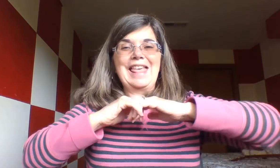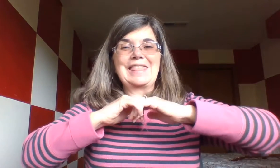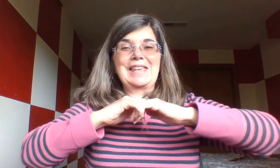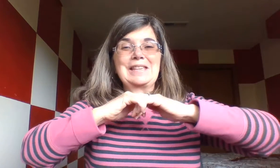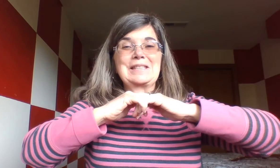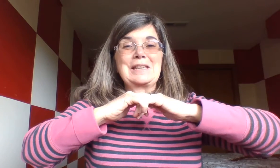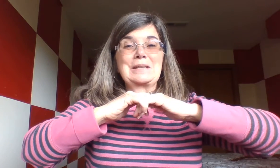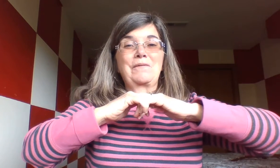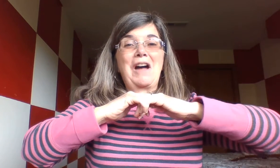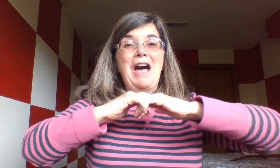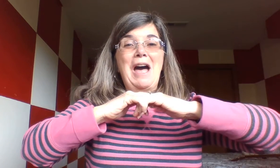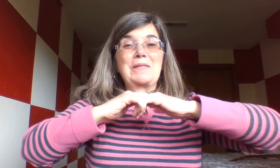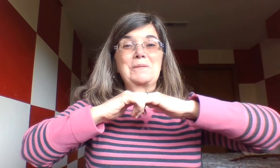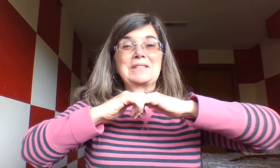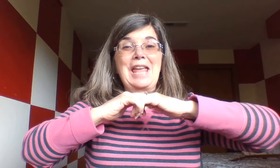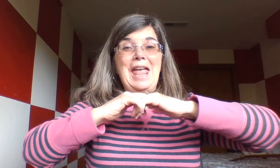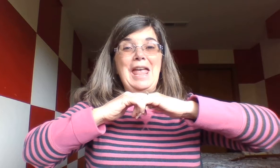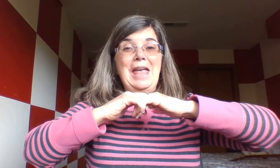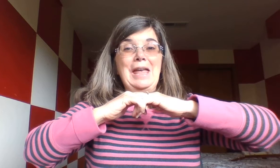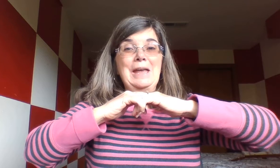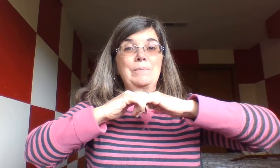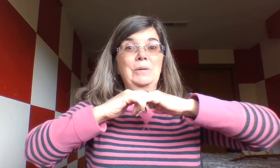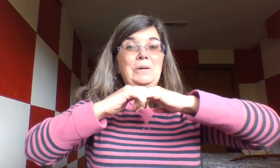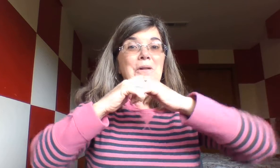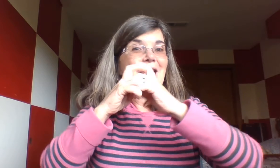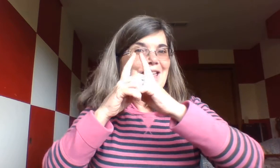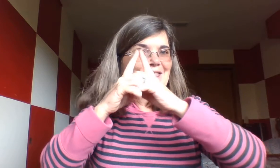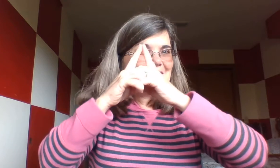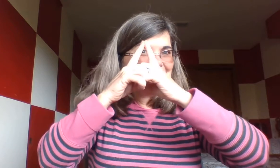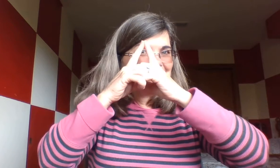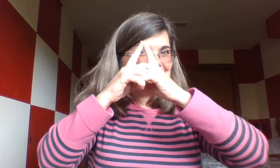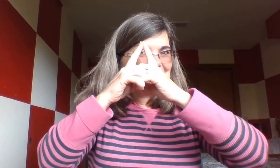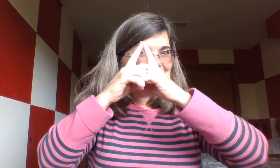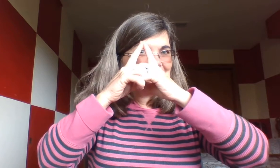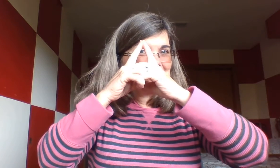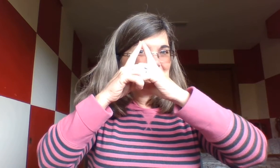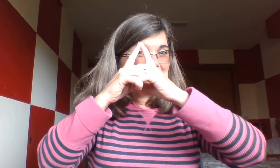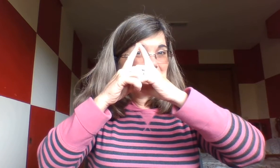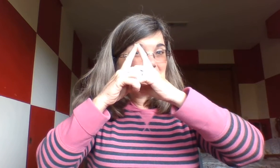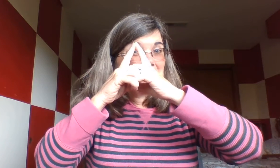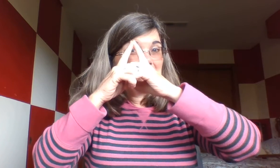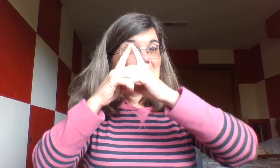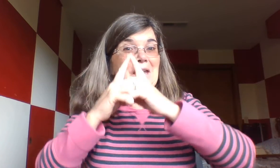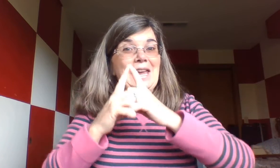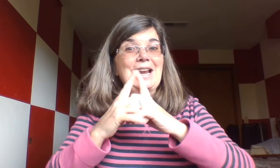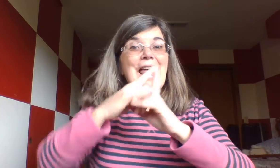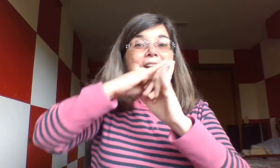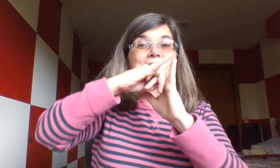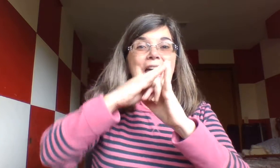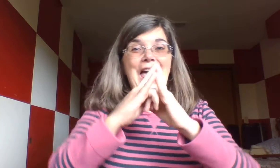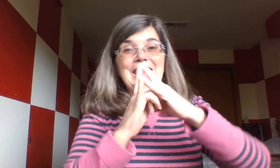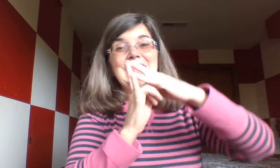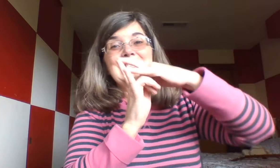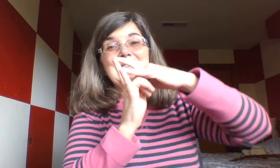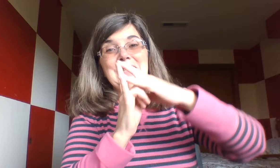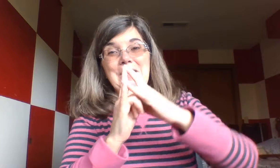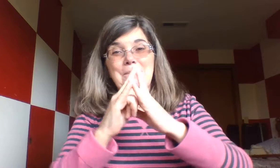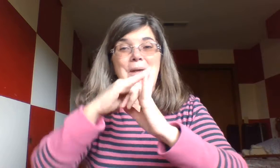and this is Father's Table. This is Sister's Looking Glass, and this is the